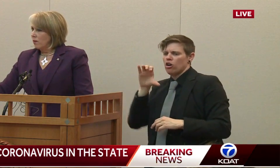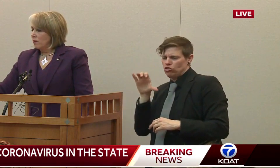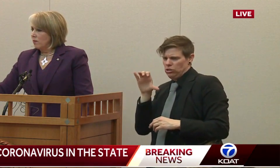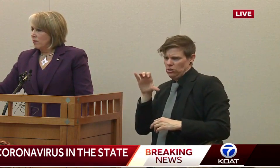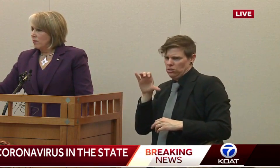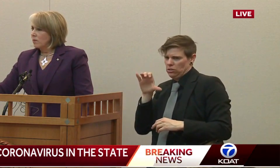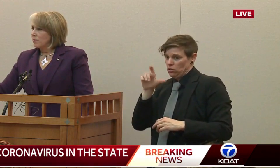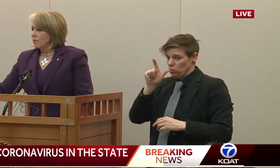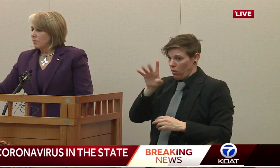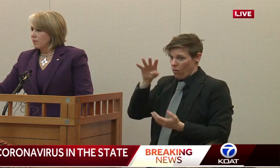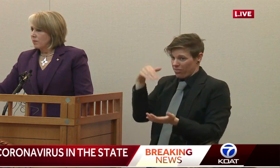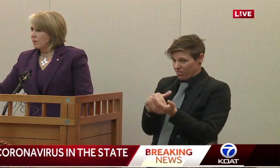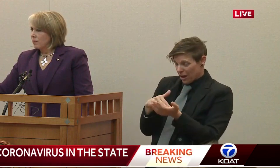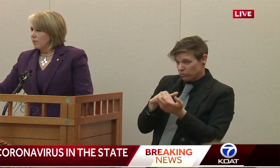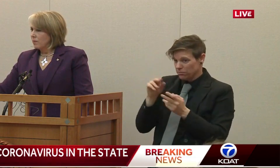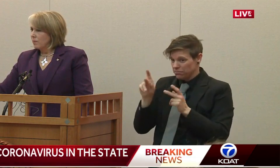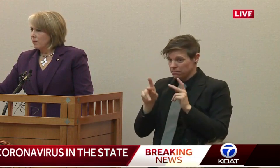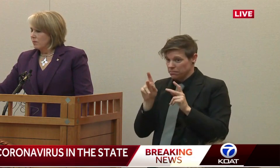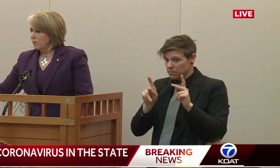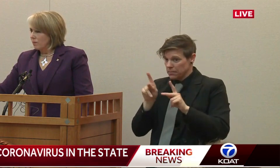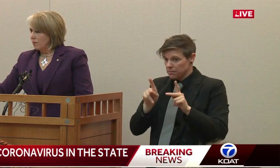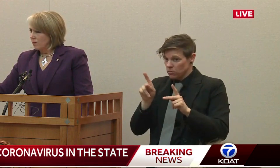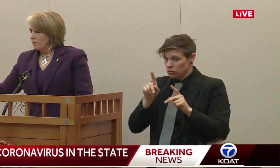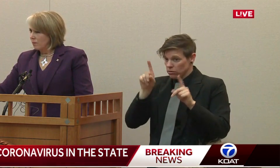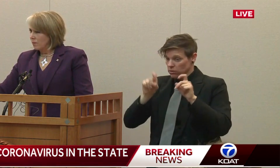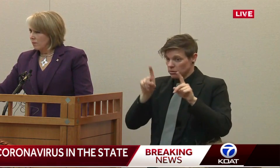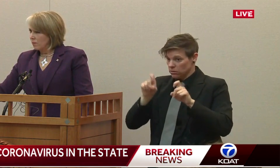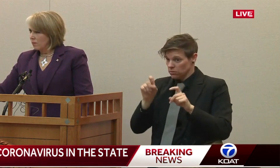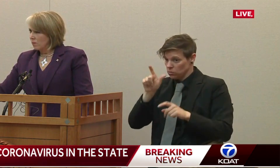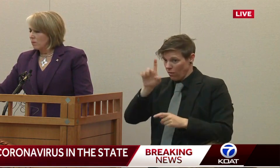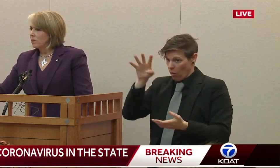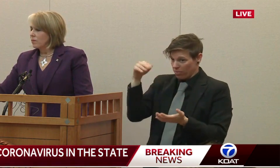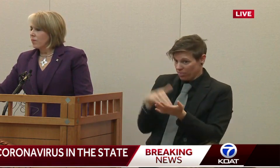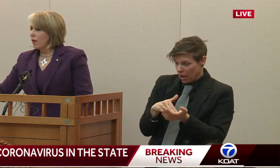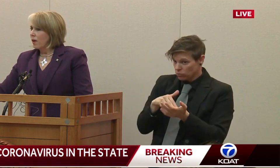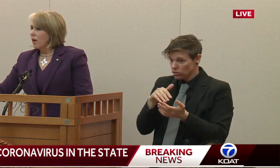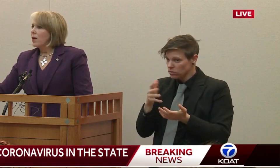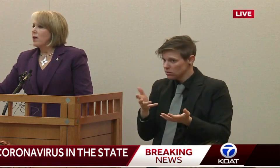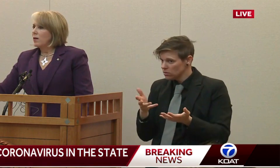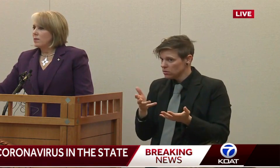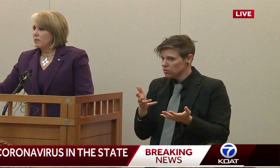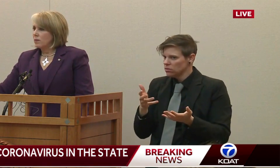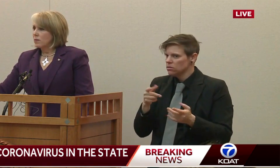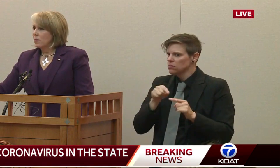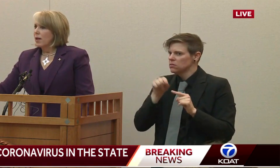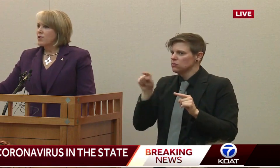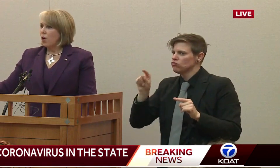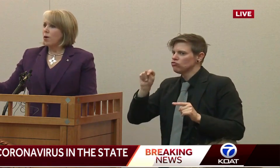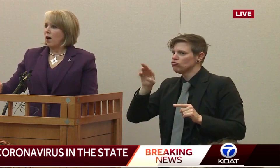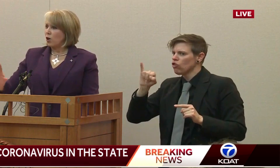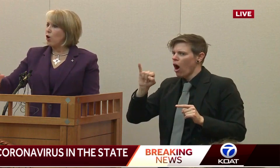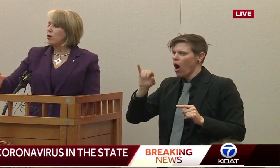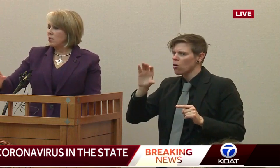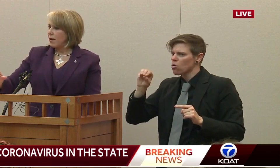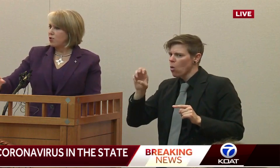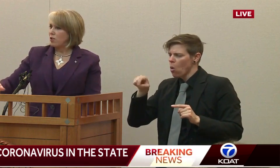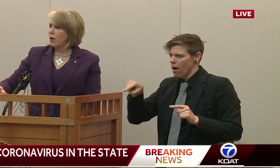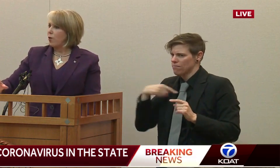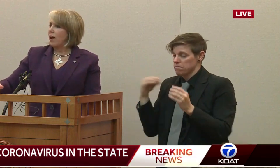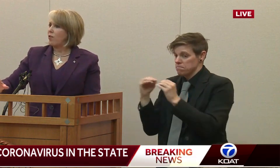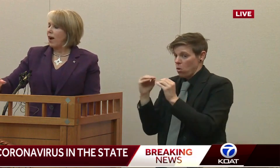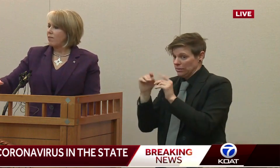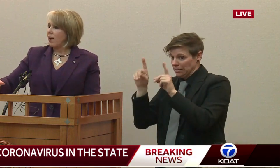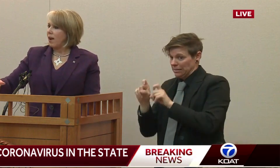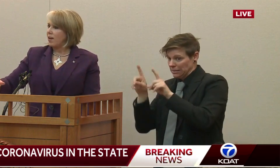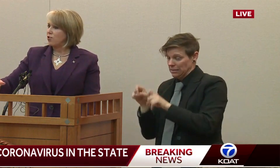have been used since then. And I know there's a meeting happening today, but with Tricor, how many more would be available? So, yeah, our goal is to make